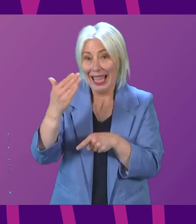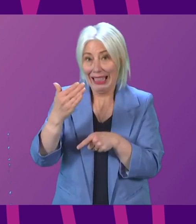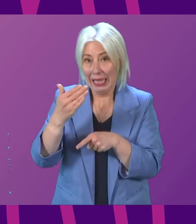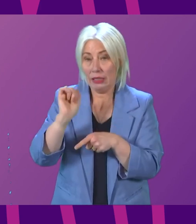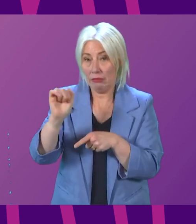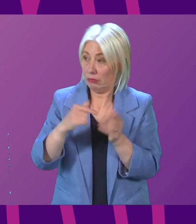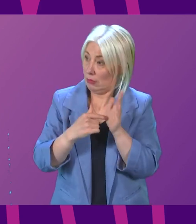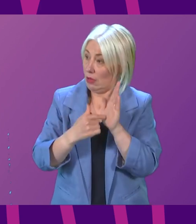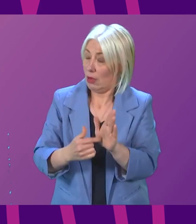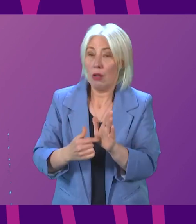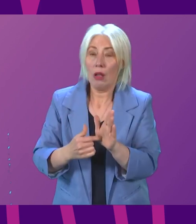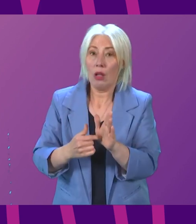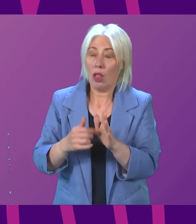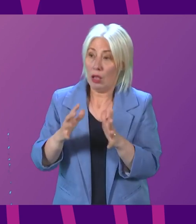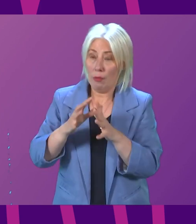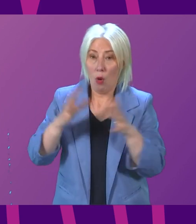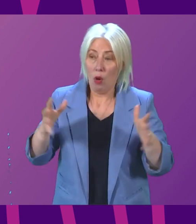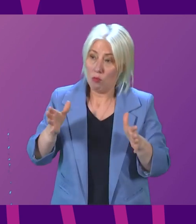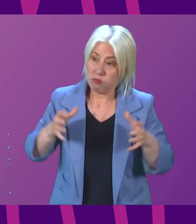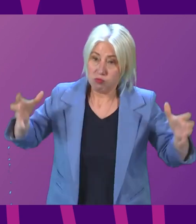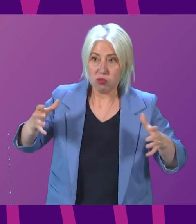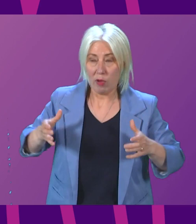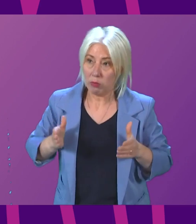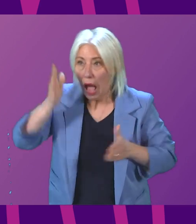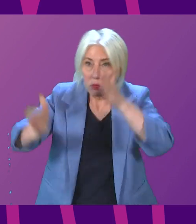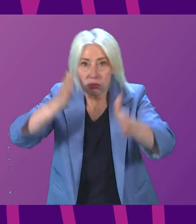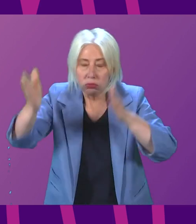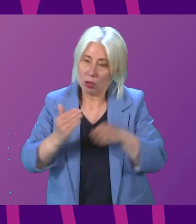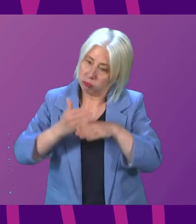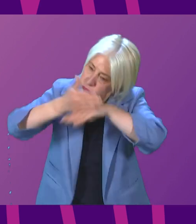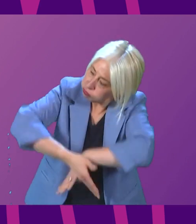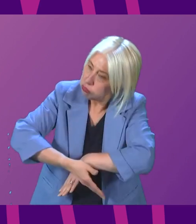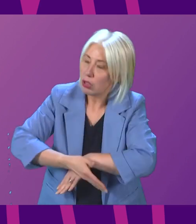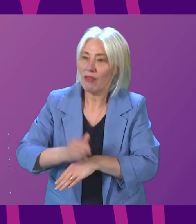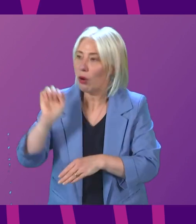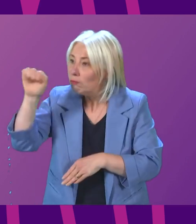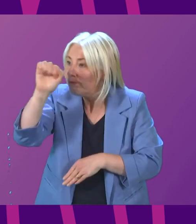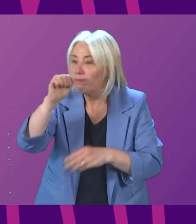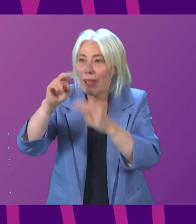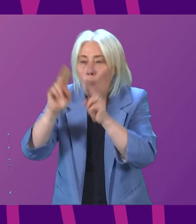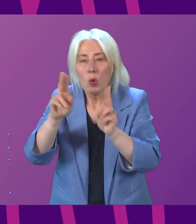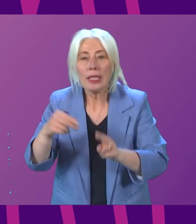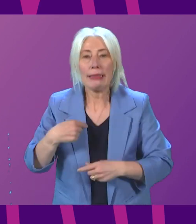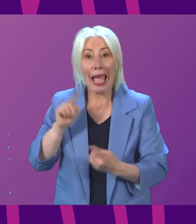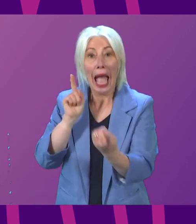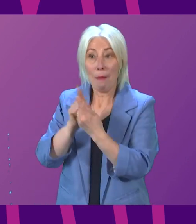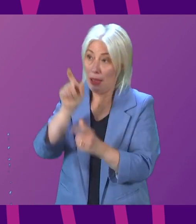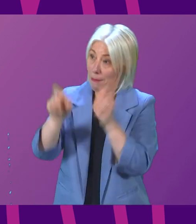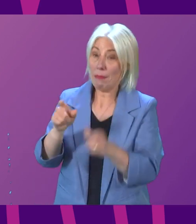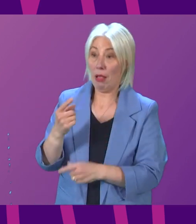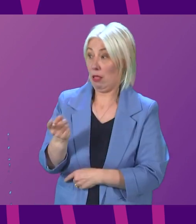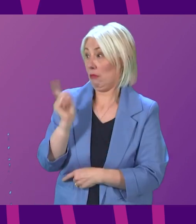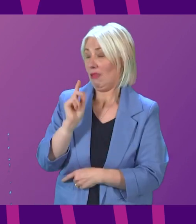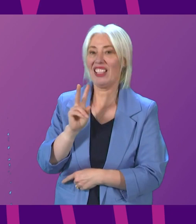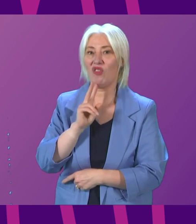demonstrating a vast mobilisation and an incredible effort on the doorstep. I met with some census field force last